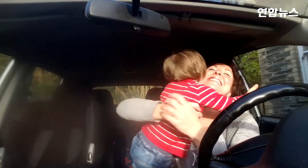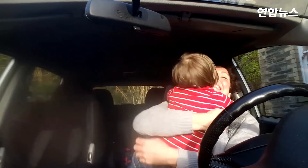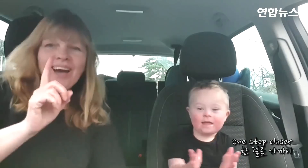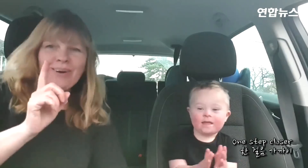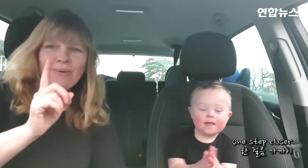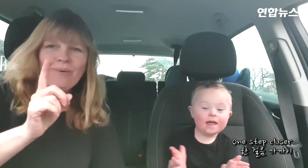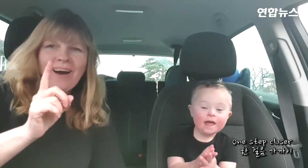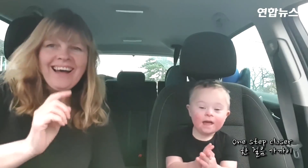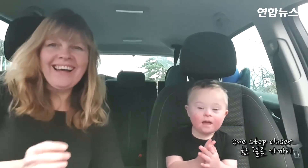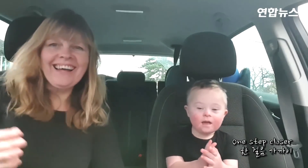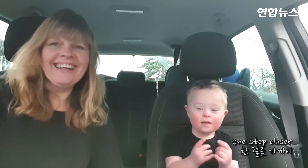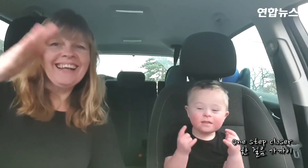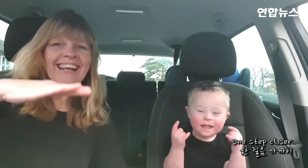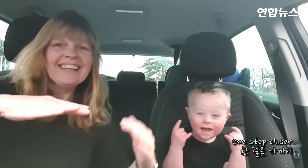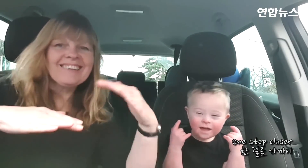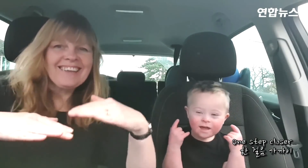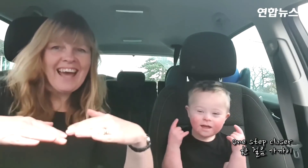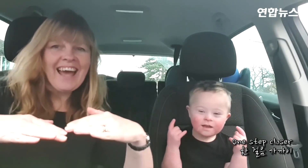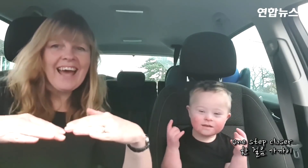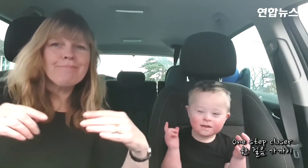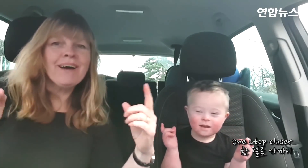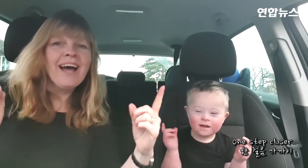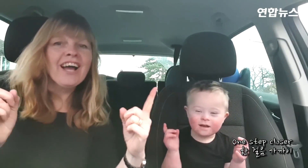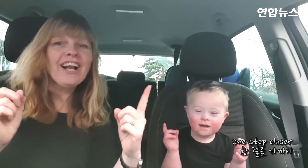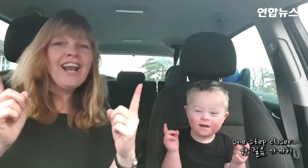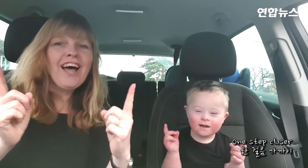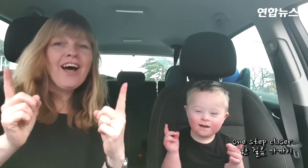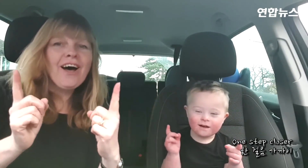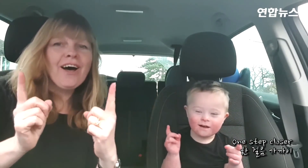One step closer